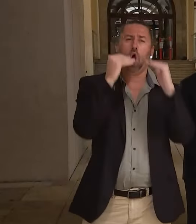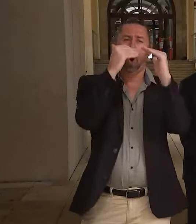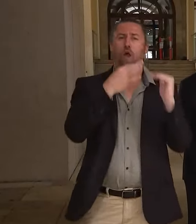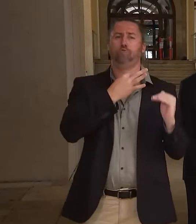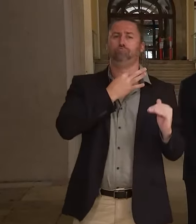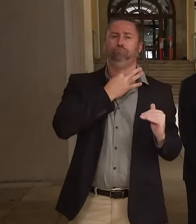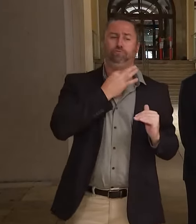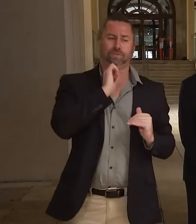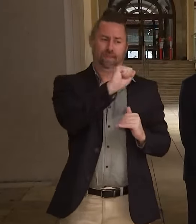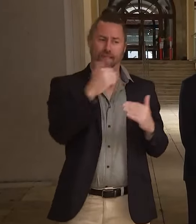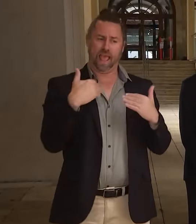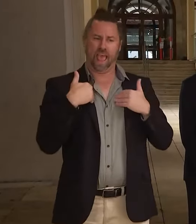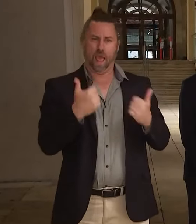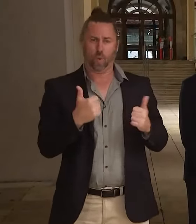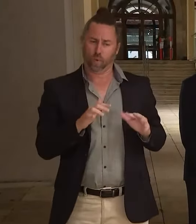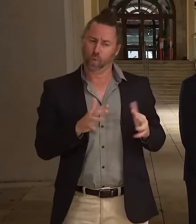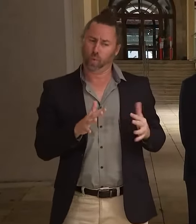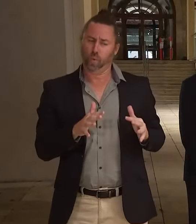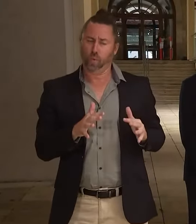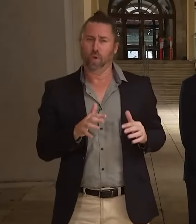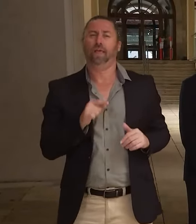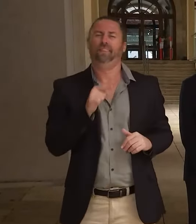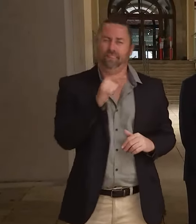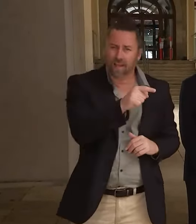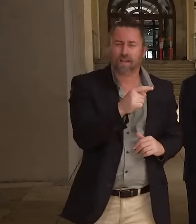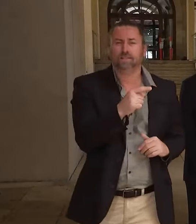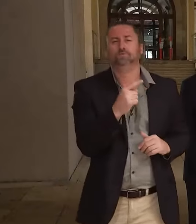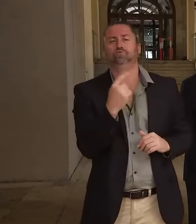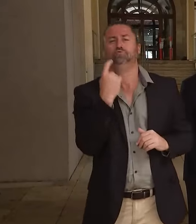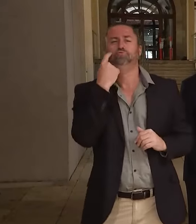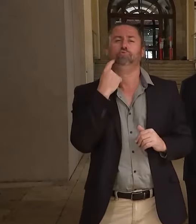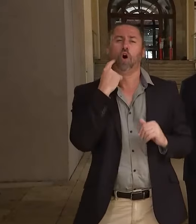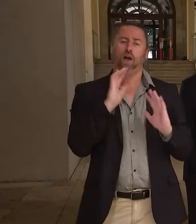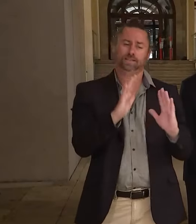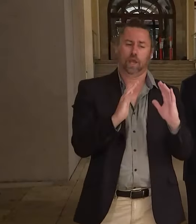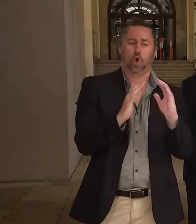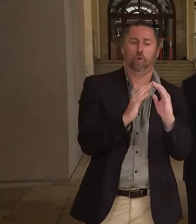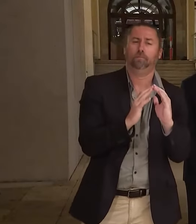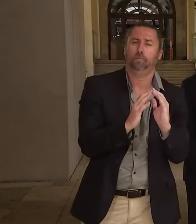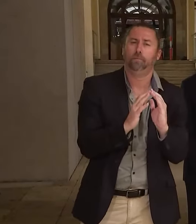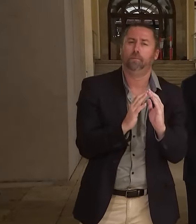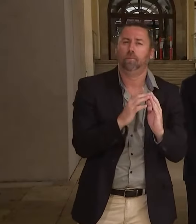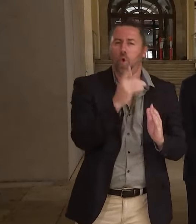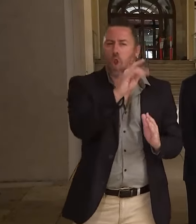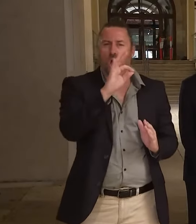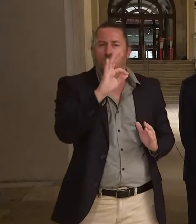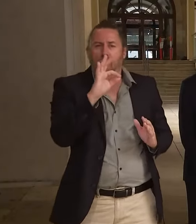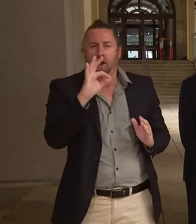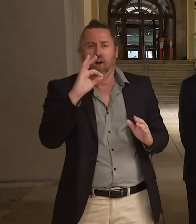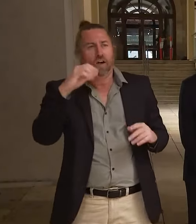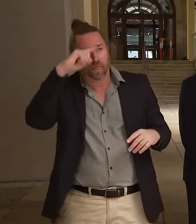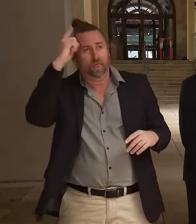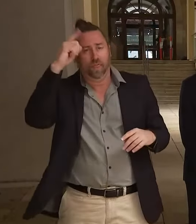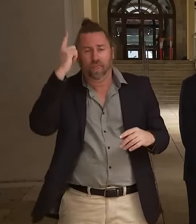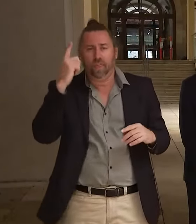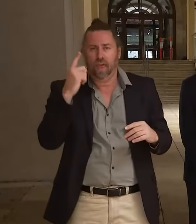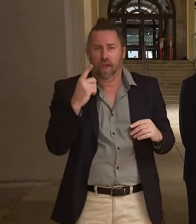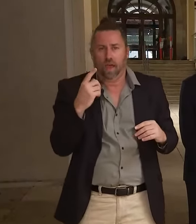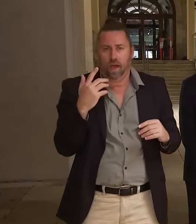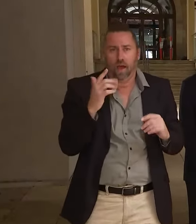are most at risk and that we want to protect. And we simply recommend that they may want to consider not